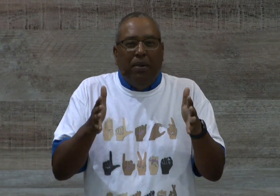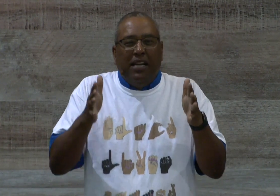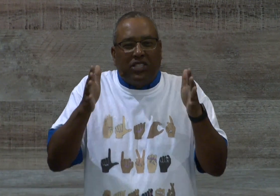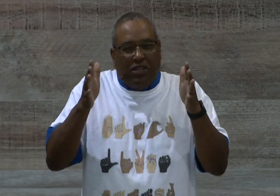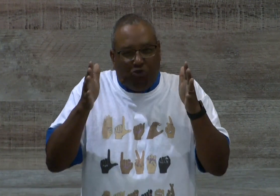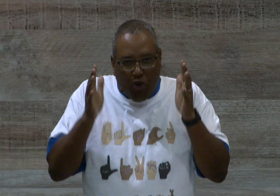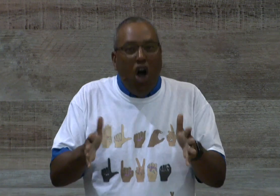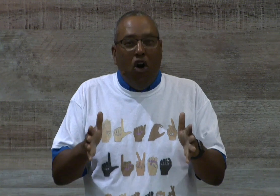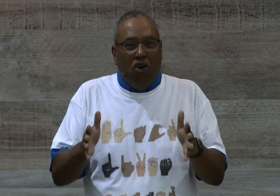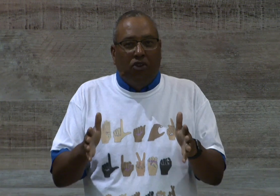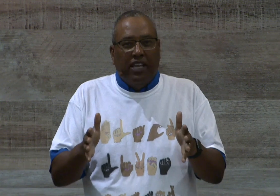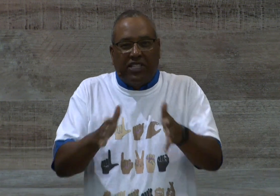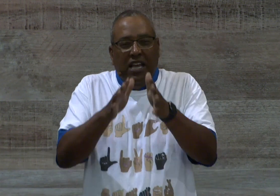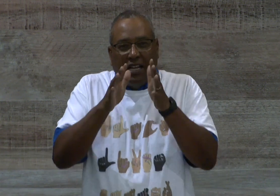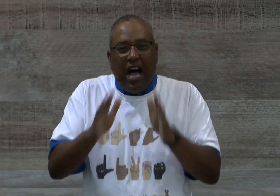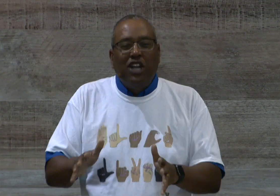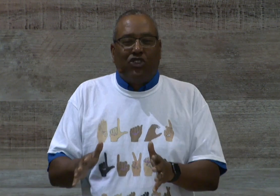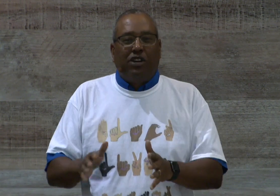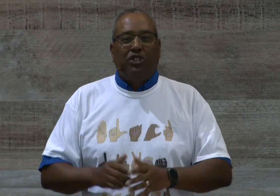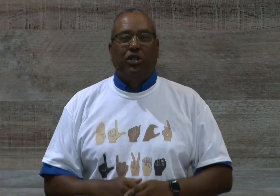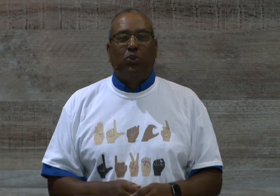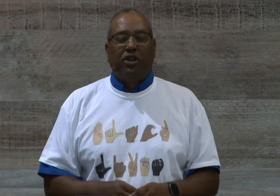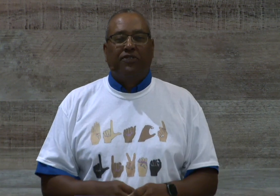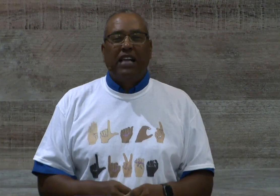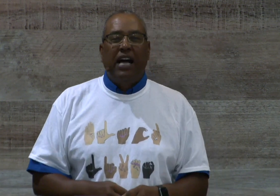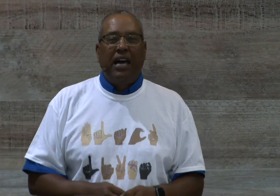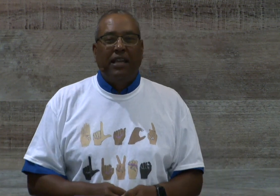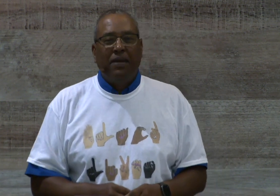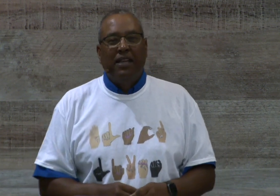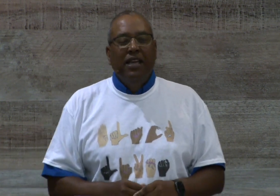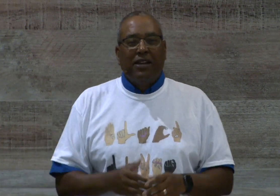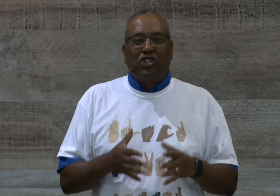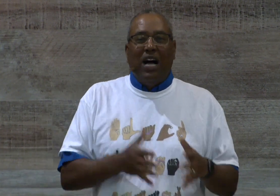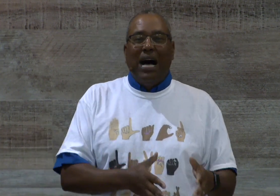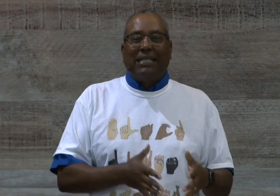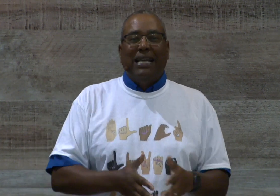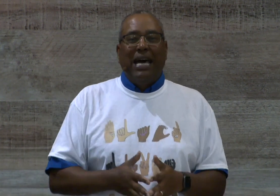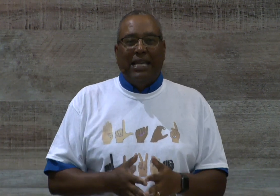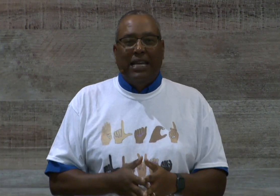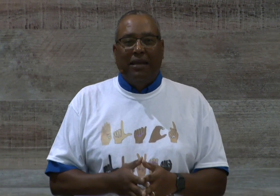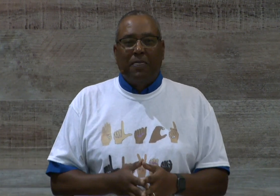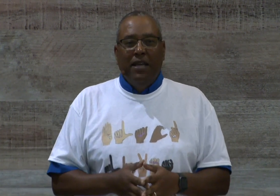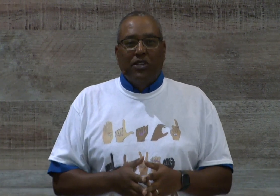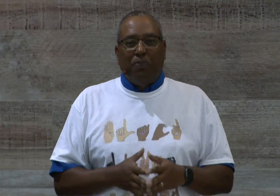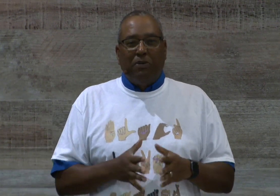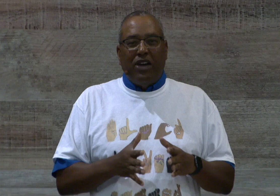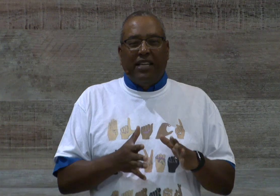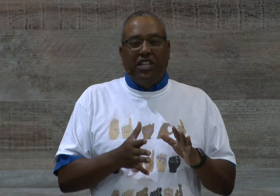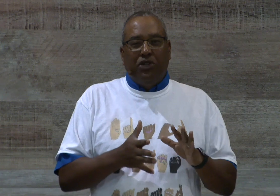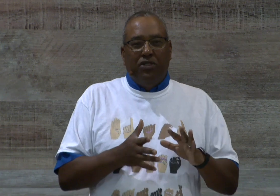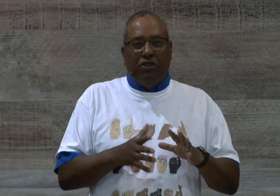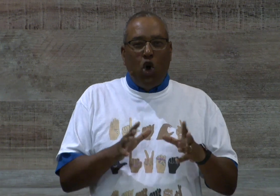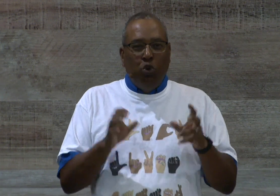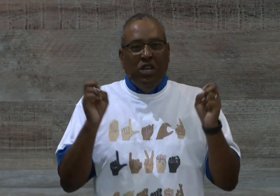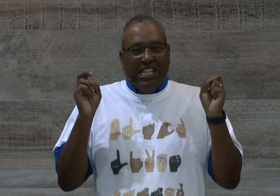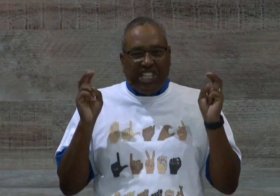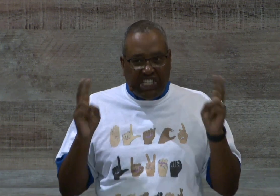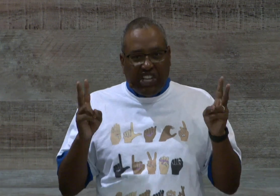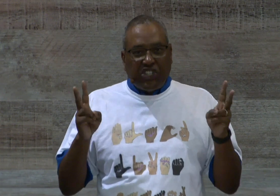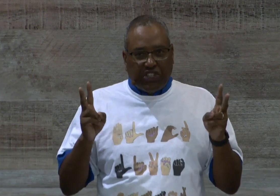it's wrong. It's contrary to the word of God, amen? Because God's not in it. So, people try to get you on their own system.